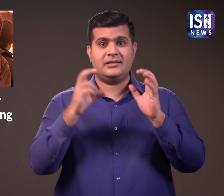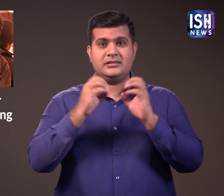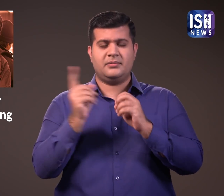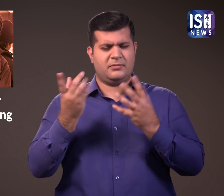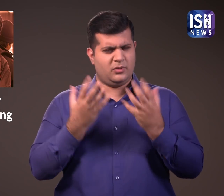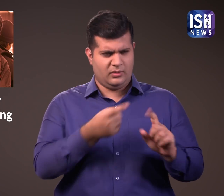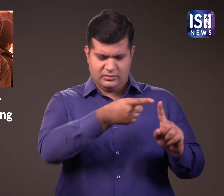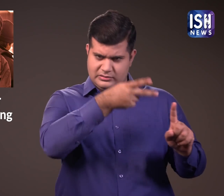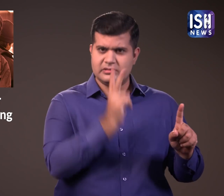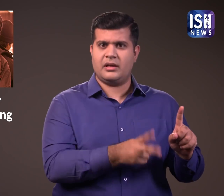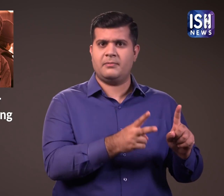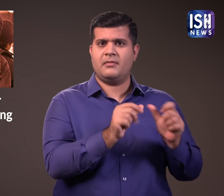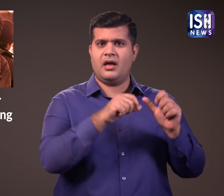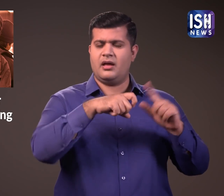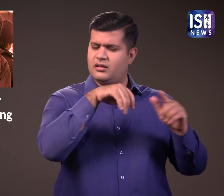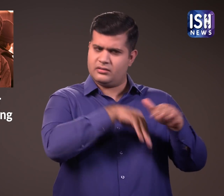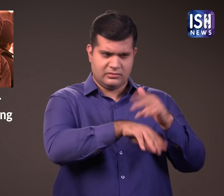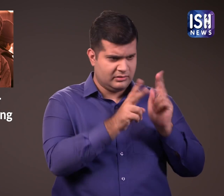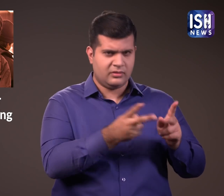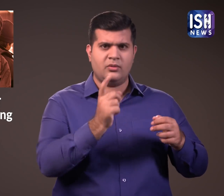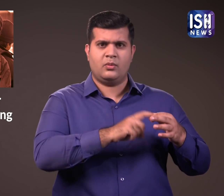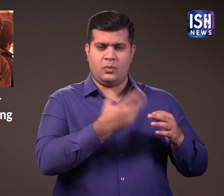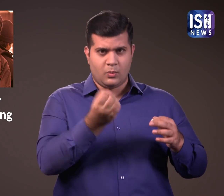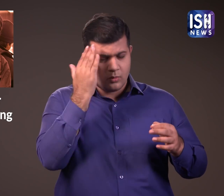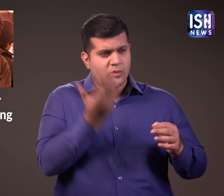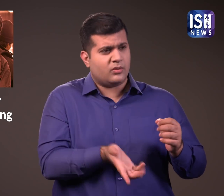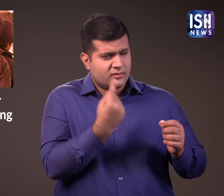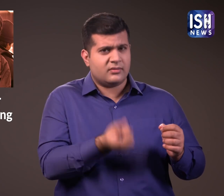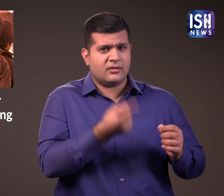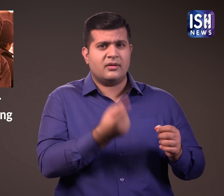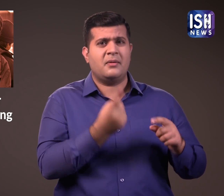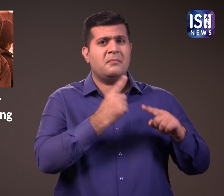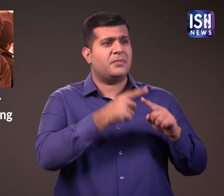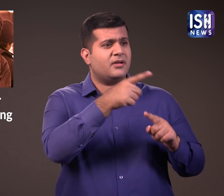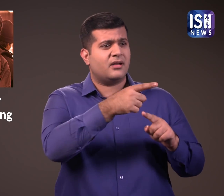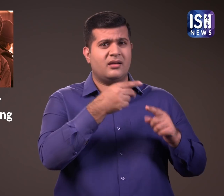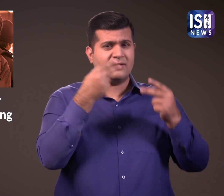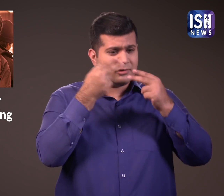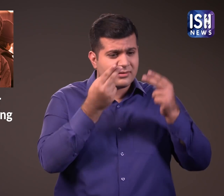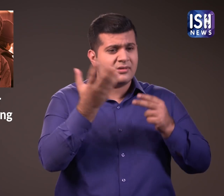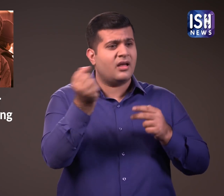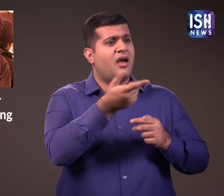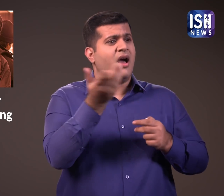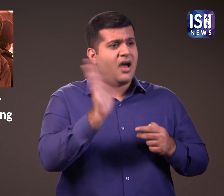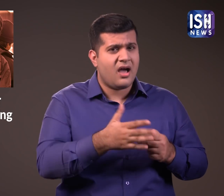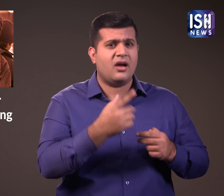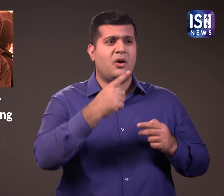As the NCB has said that Aryan needs to be questioned about the drug peddlers who gave them the drugs